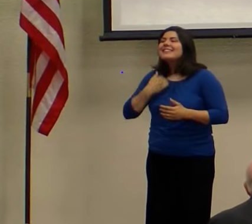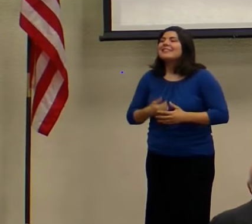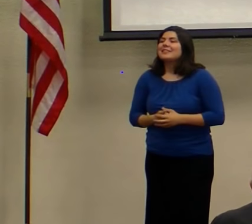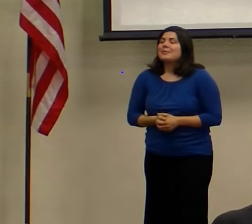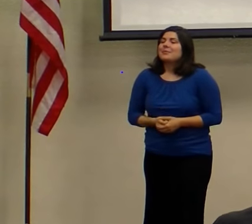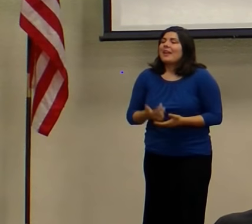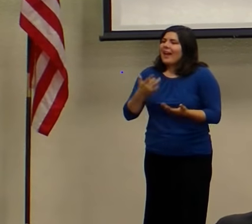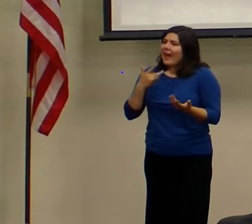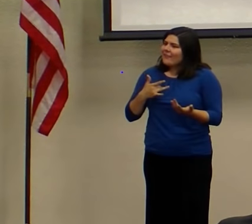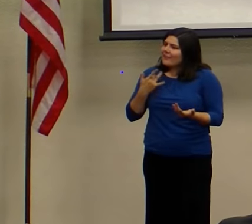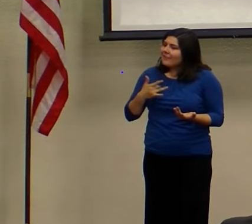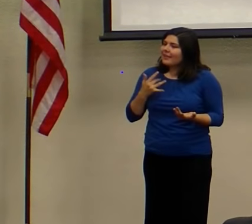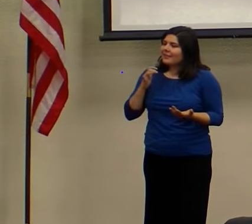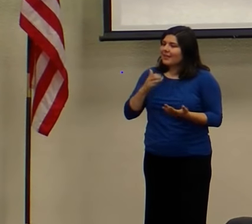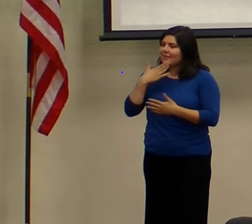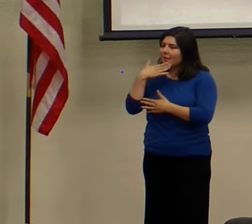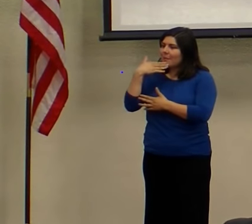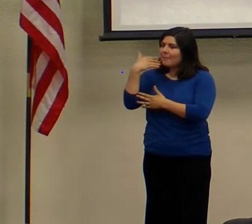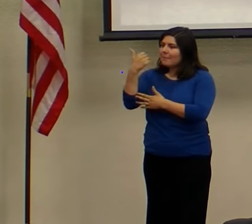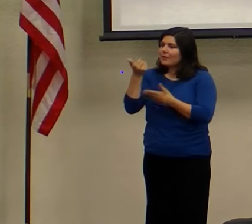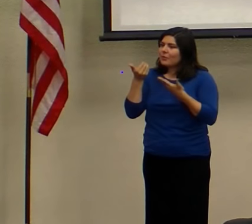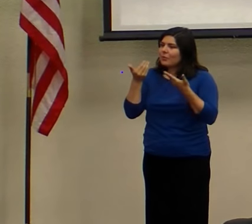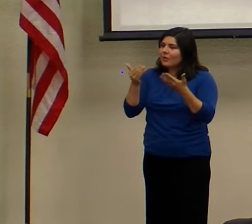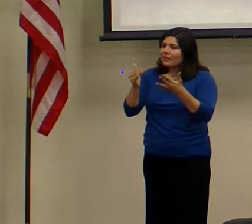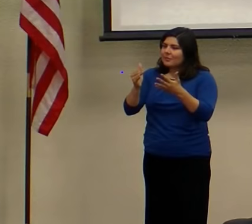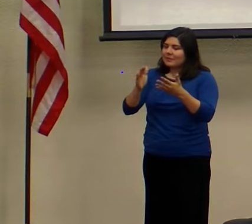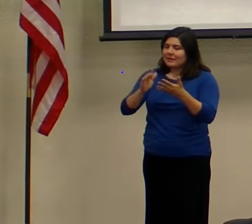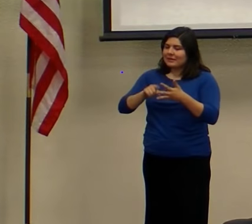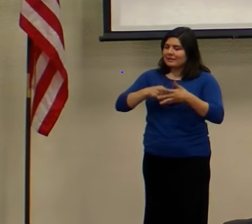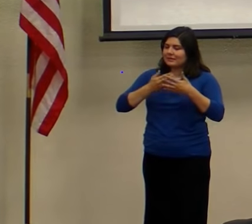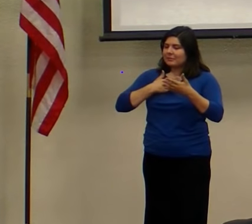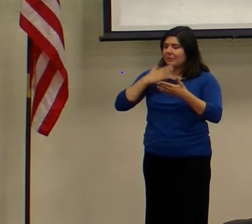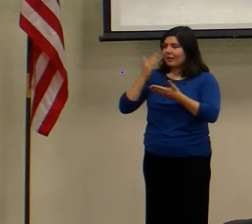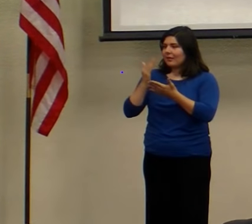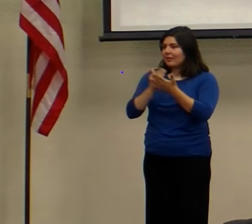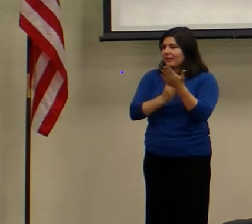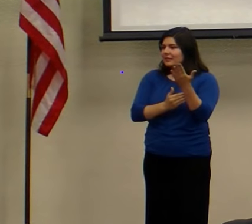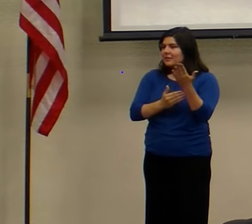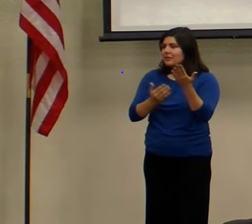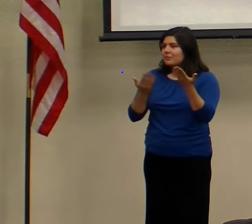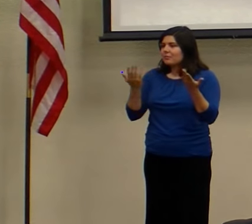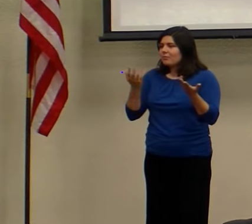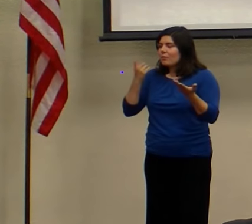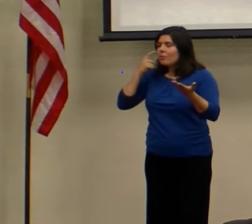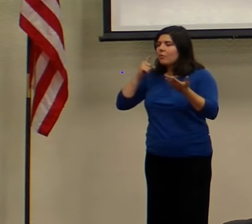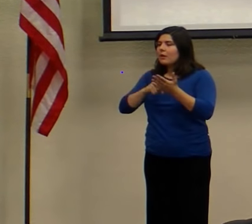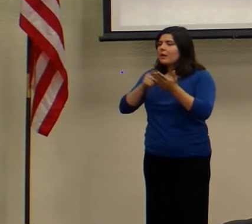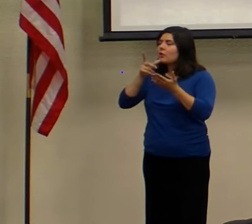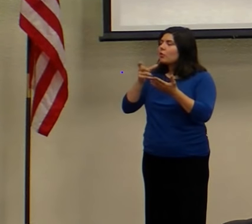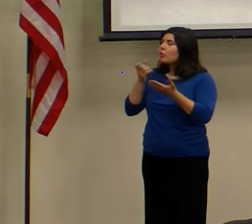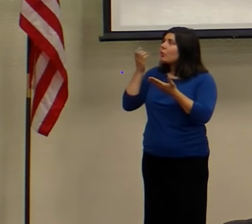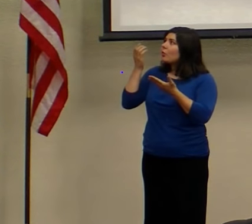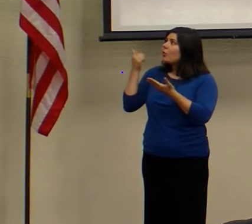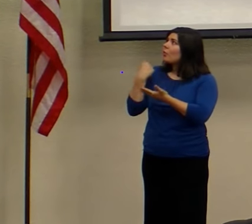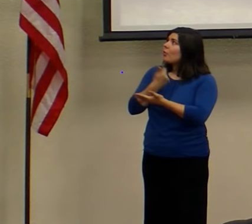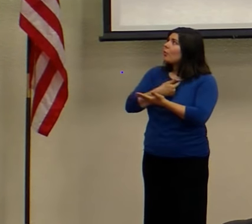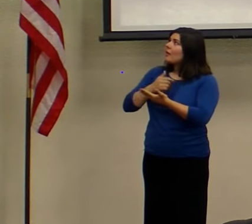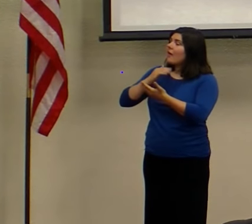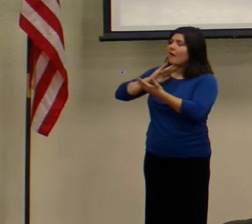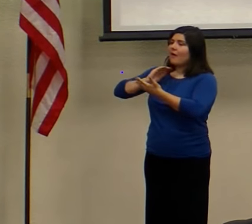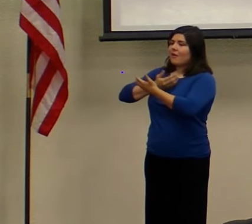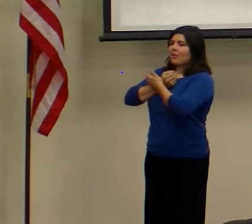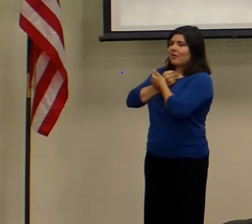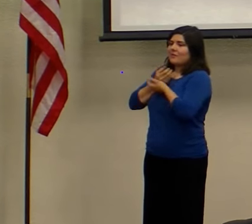I feel like that's the best way to start off this lesson is recognizing who it is that we direct our love to.